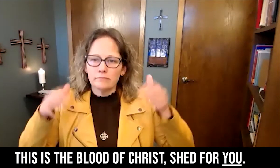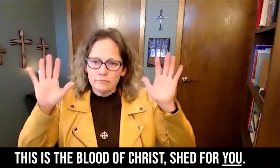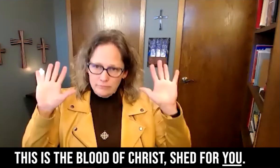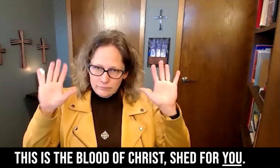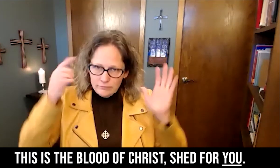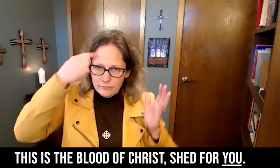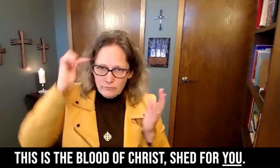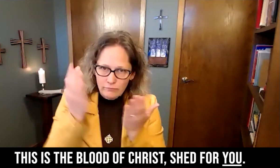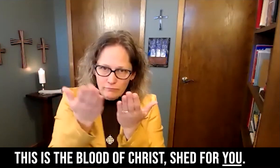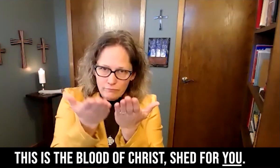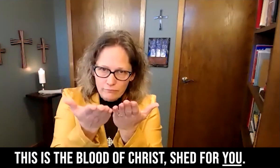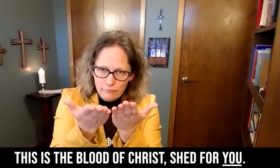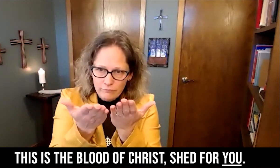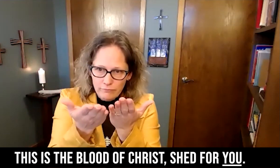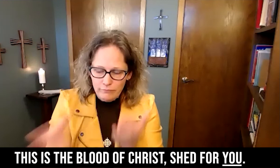blood of christ shed for you